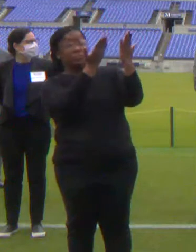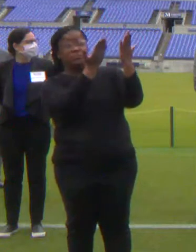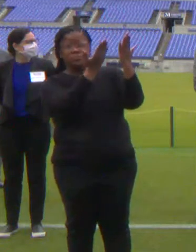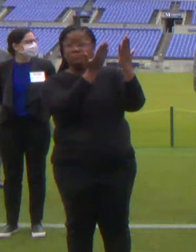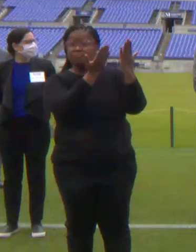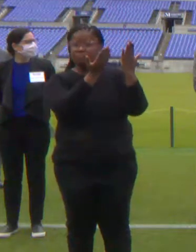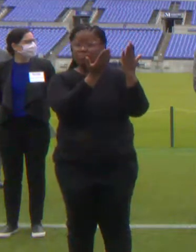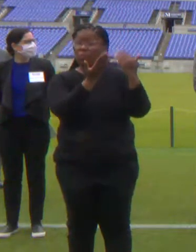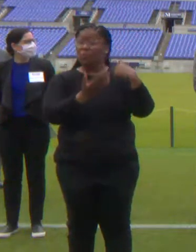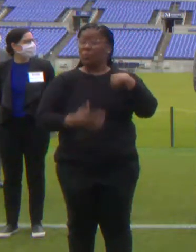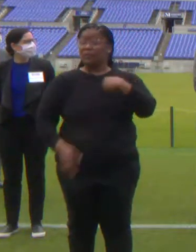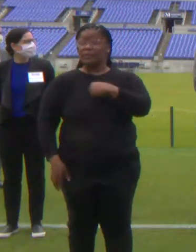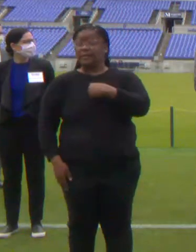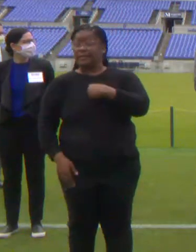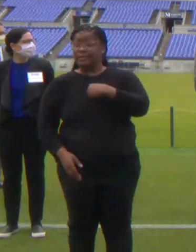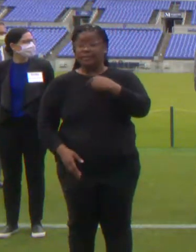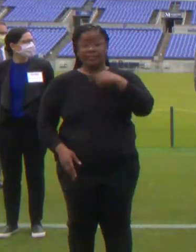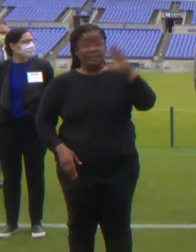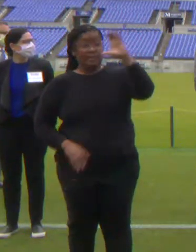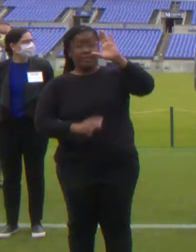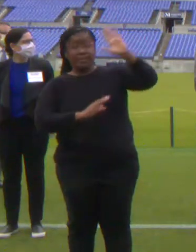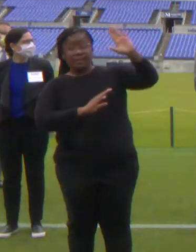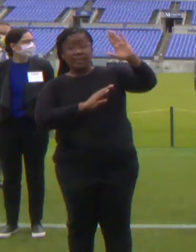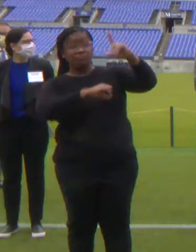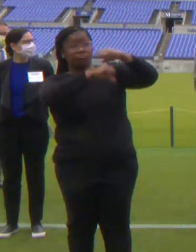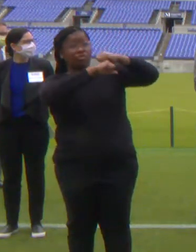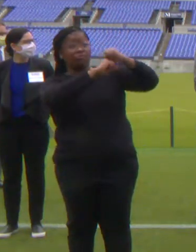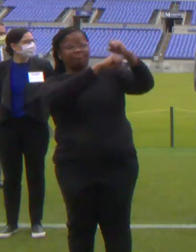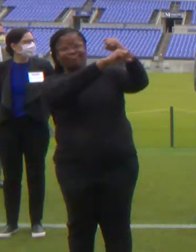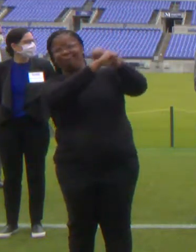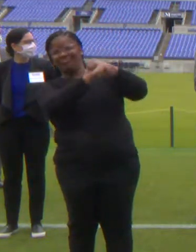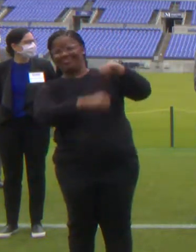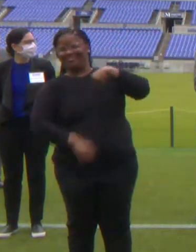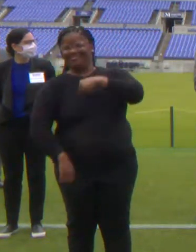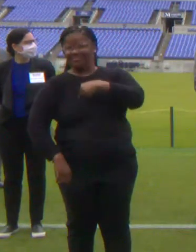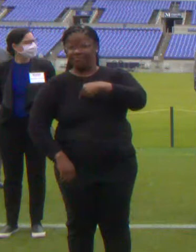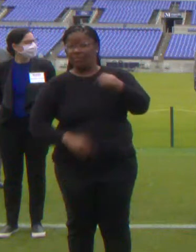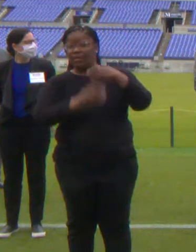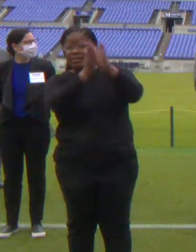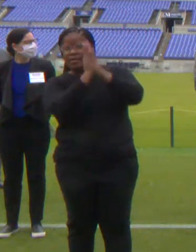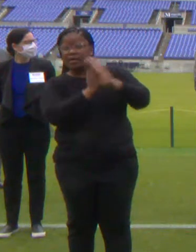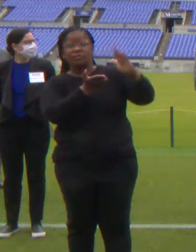We beseech his protection from committing sins and we ask for his power and his mercy.